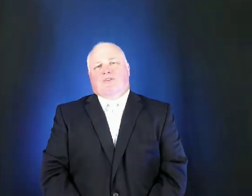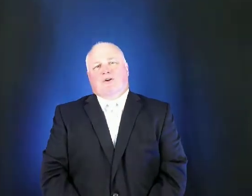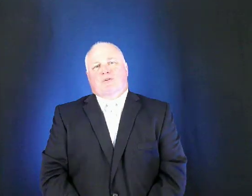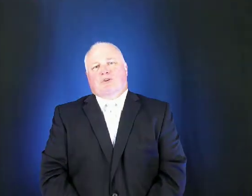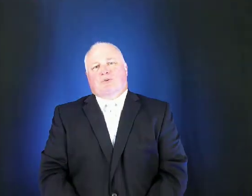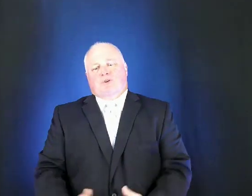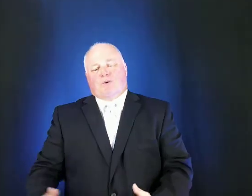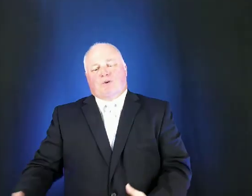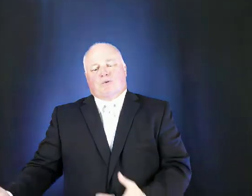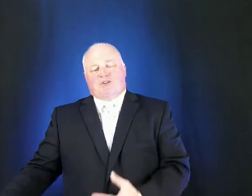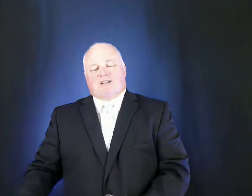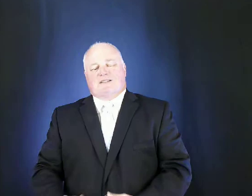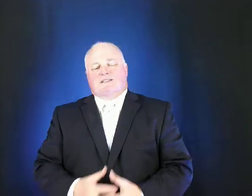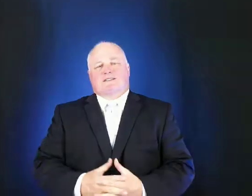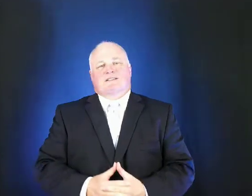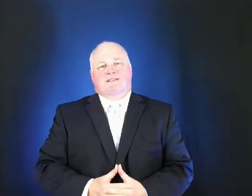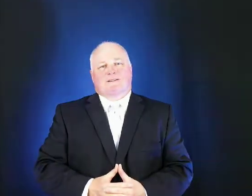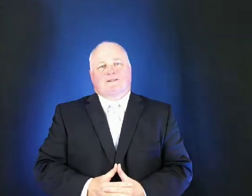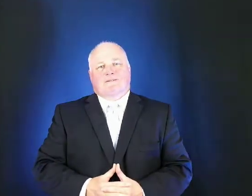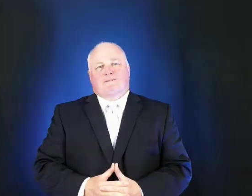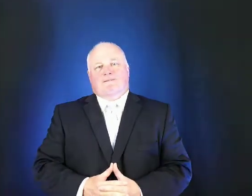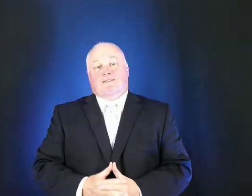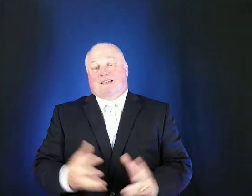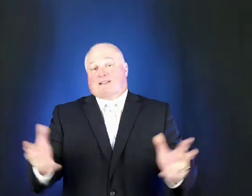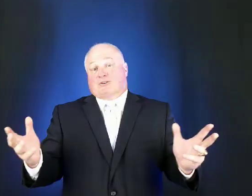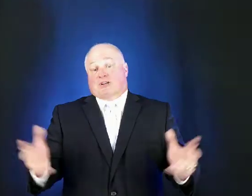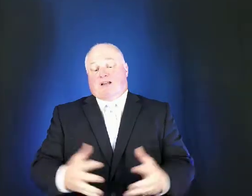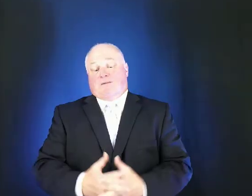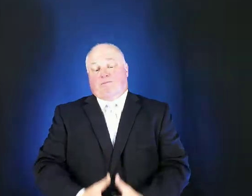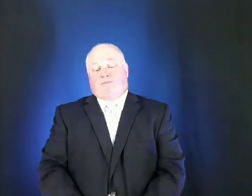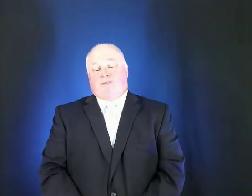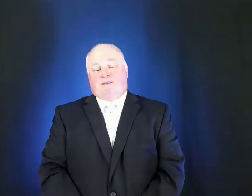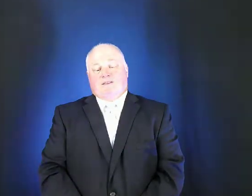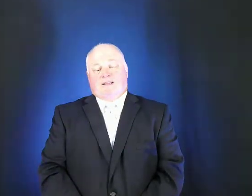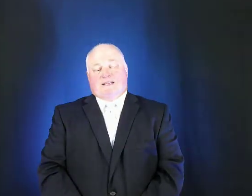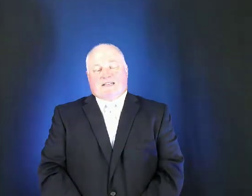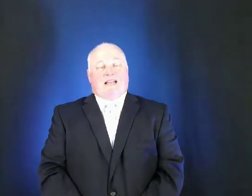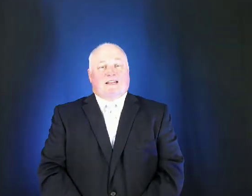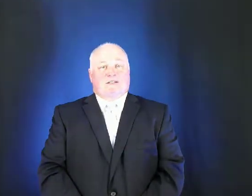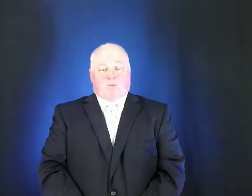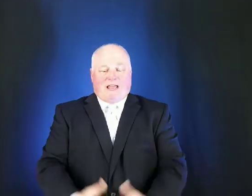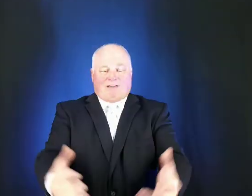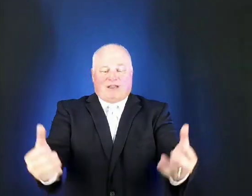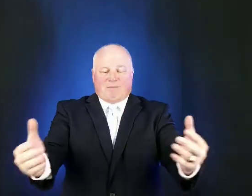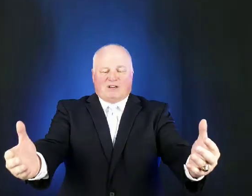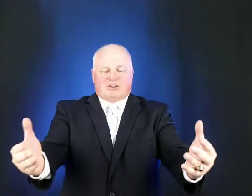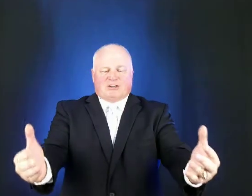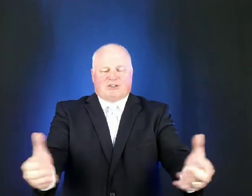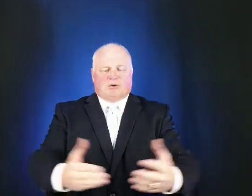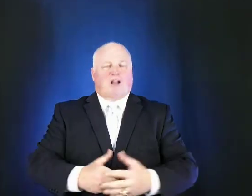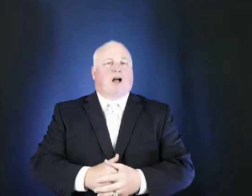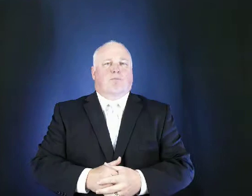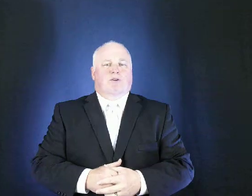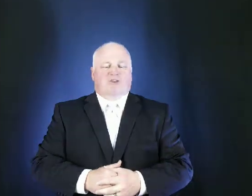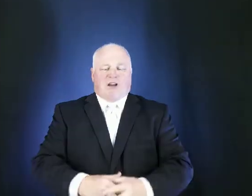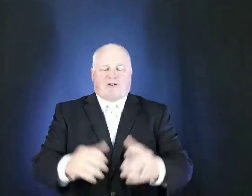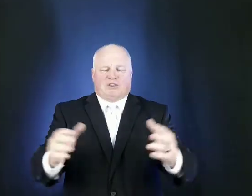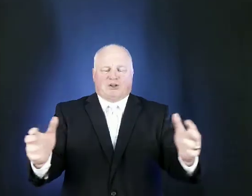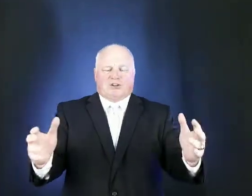those who don't know jesus that's our job as aliens we have a mission to accomplish sharing the good